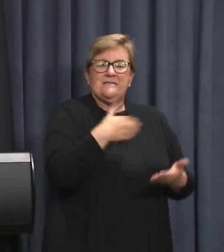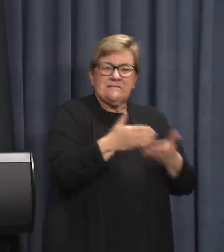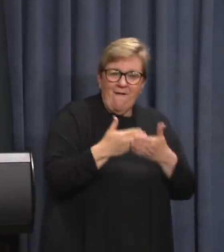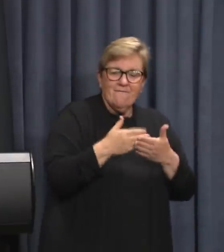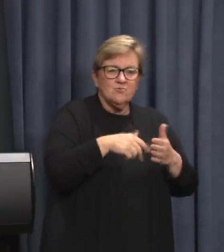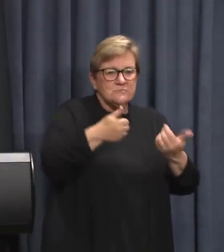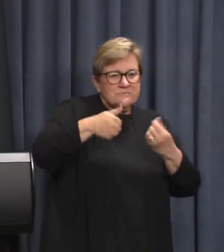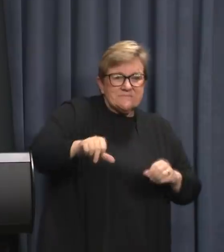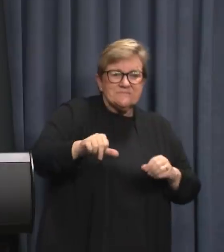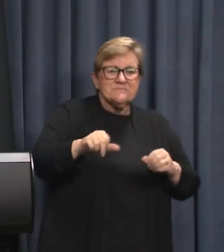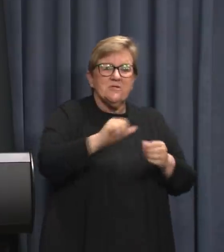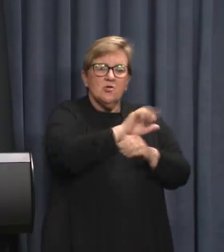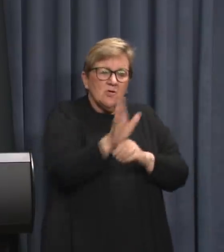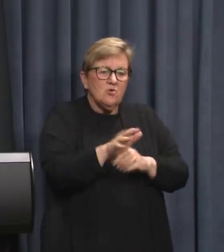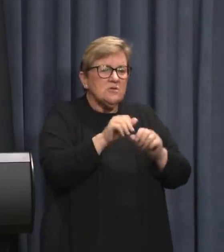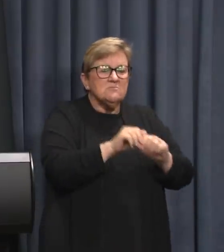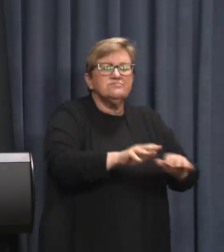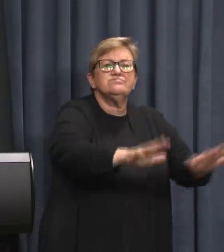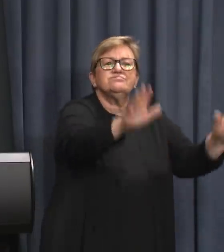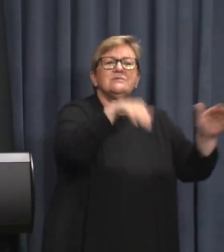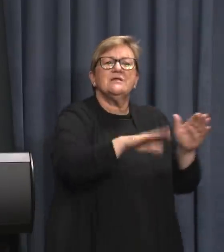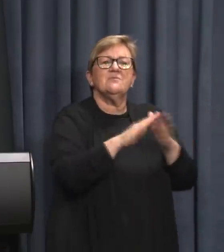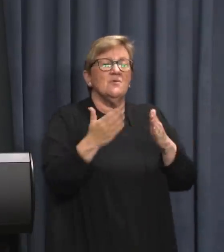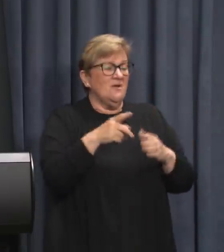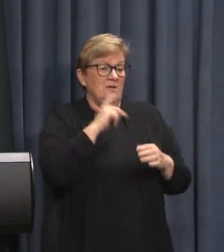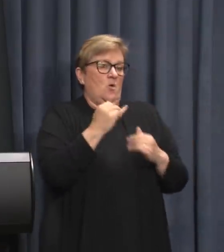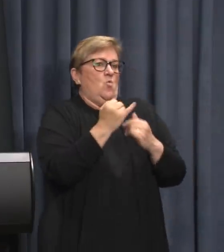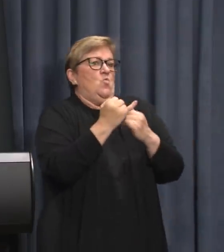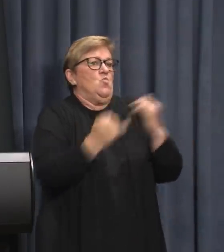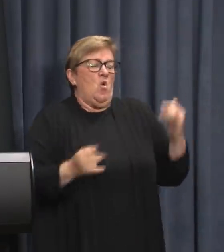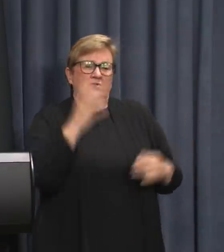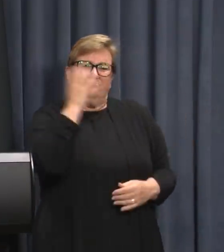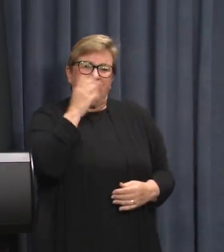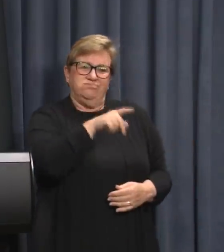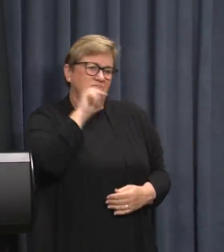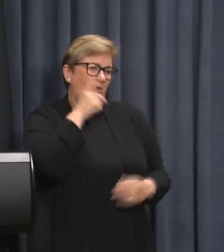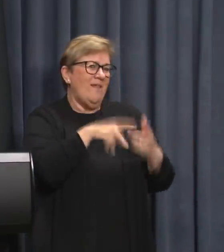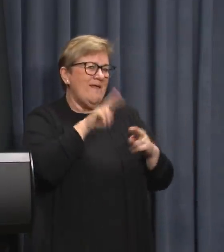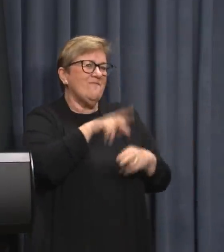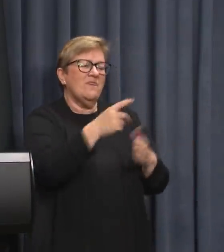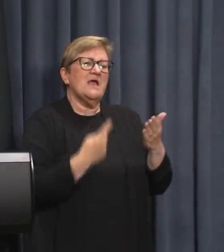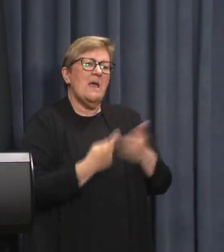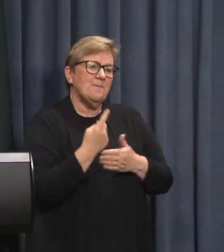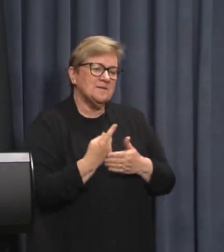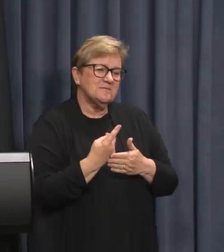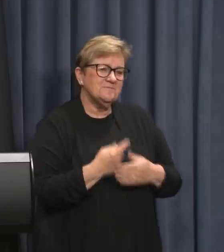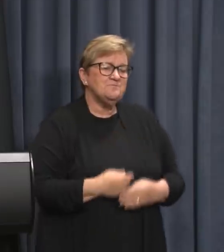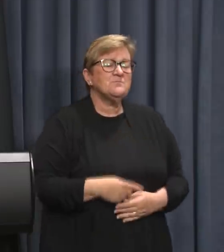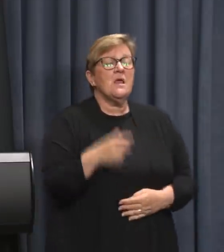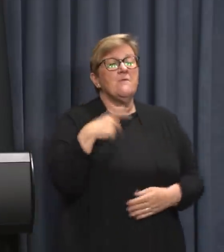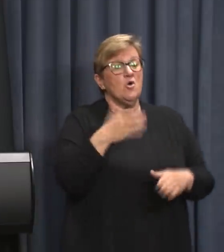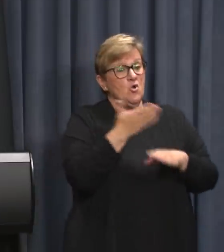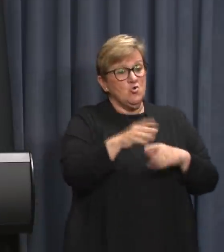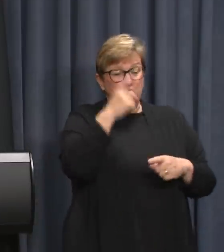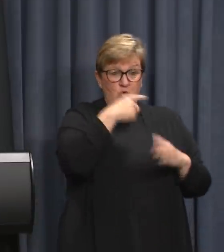minimise any potential community spread of the virus which would have far worse consequences. Now with the detection of these new cases